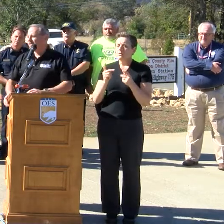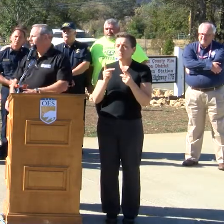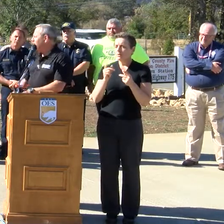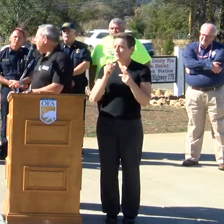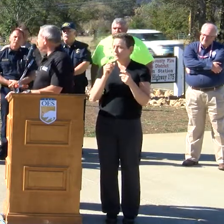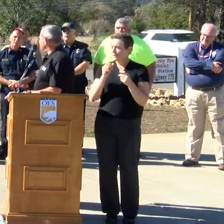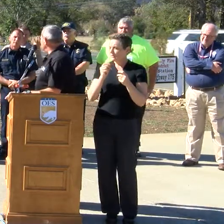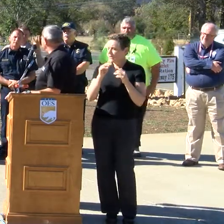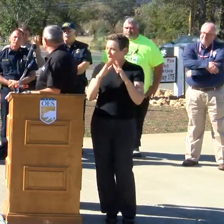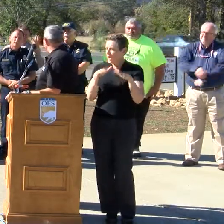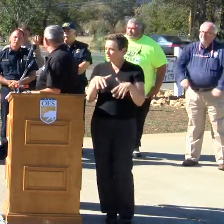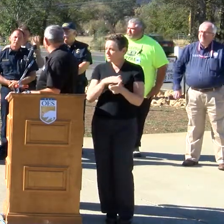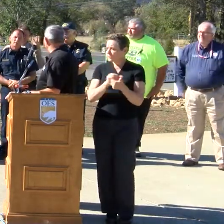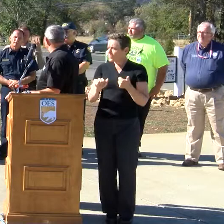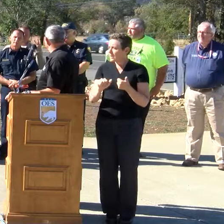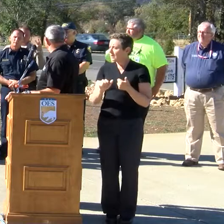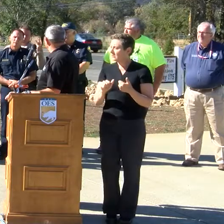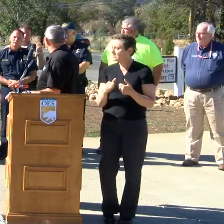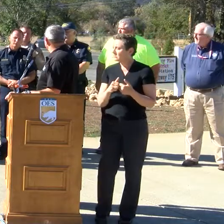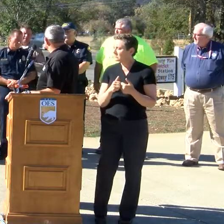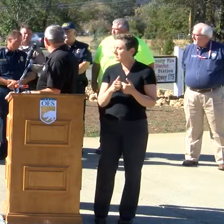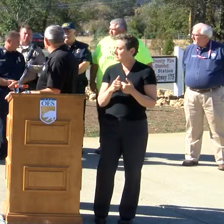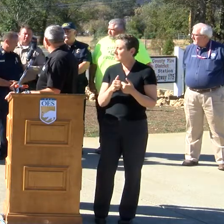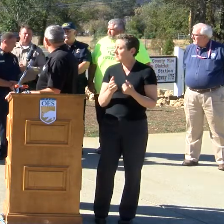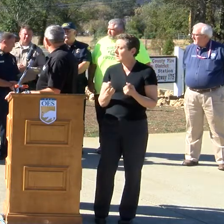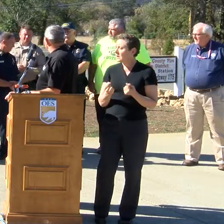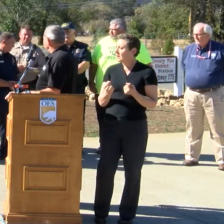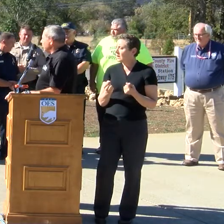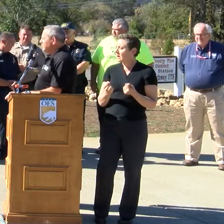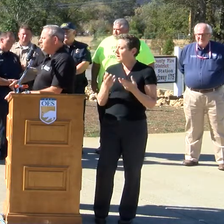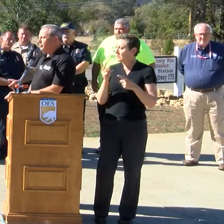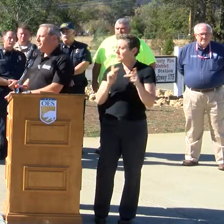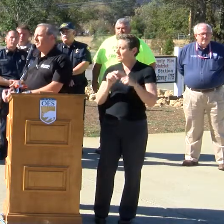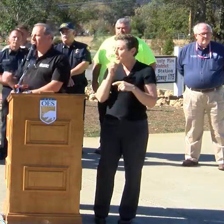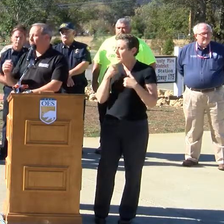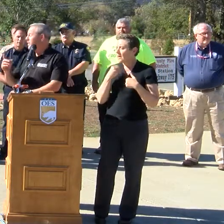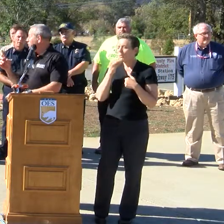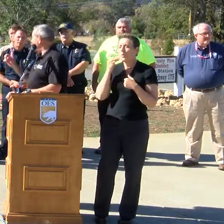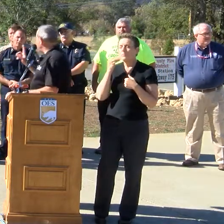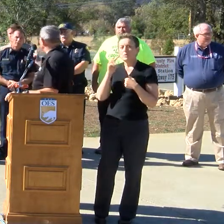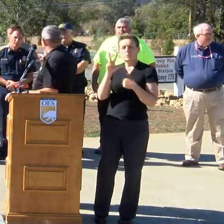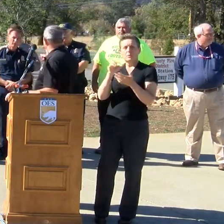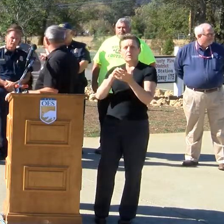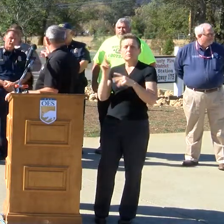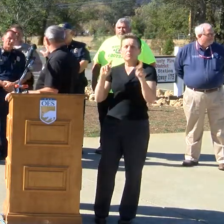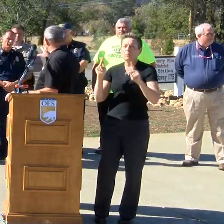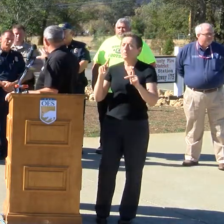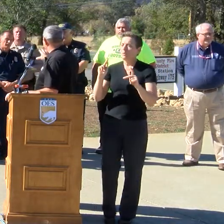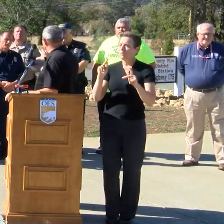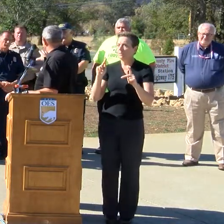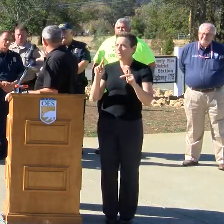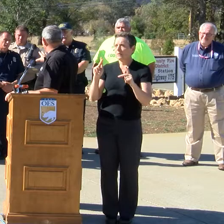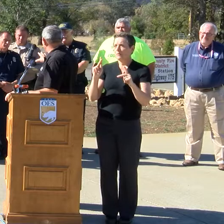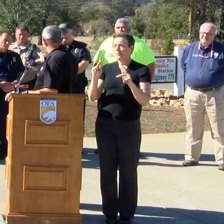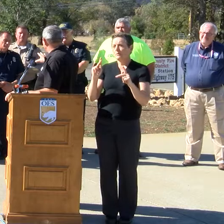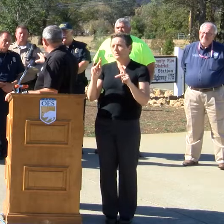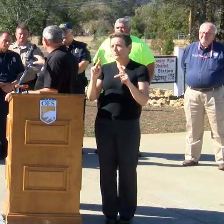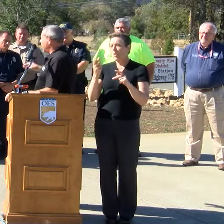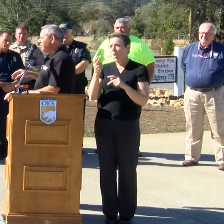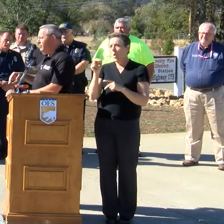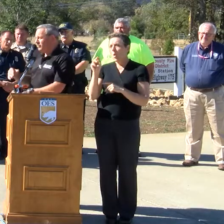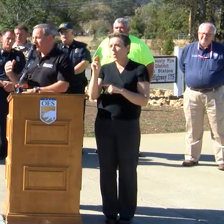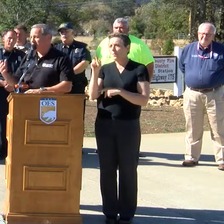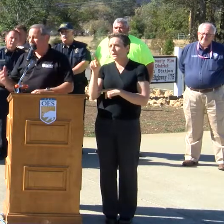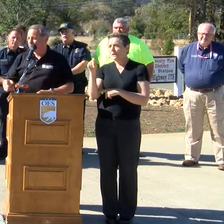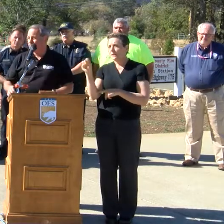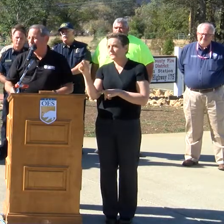I think at the height, what the... We're just paying about 3,000 now. Yeah. So 3,000 people that actually are what we consider homeless. Yes.